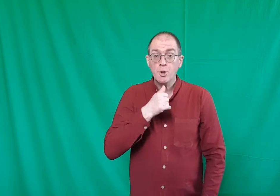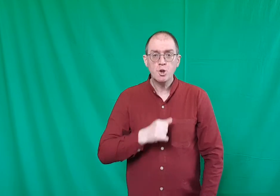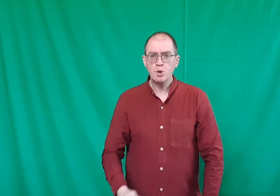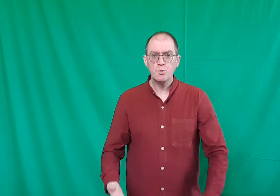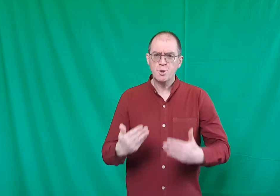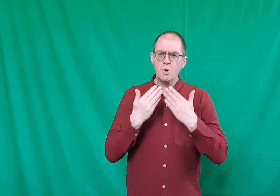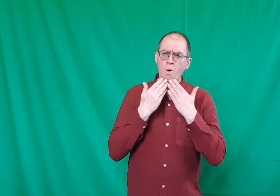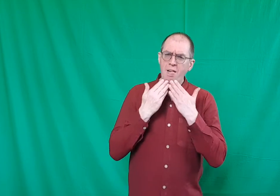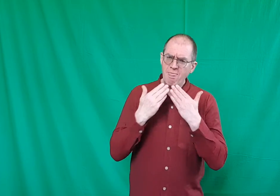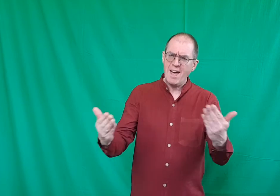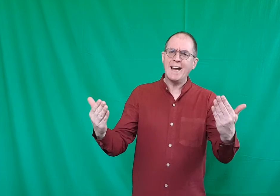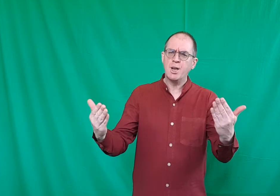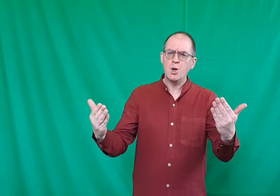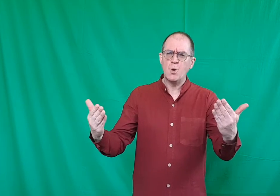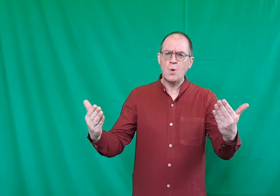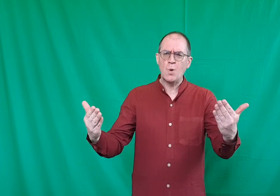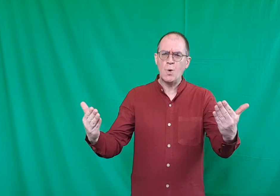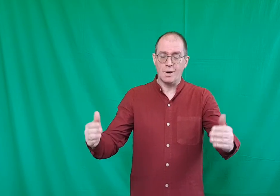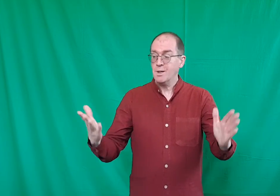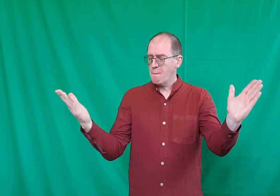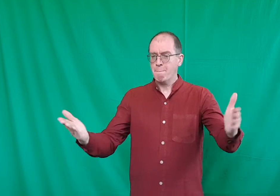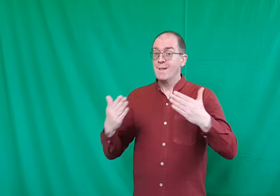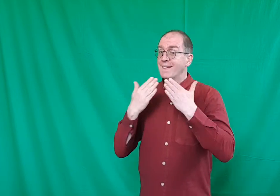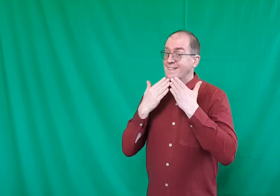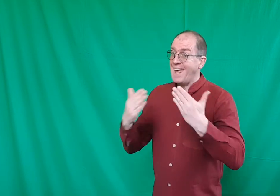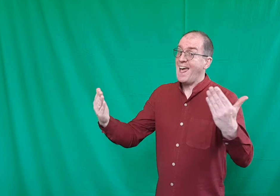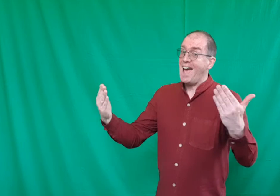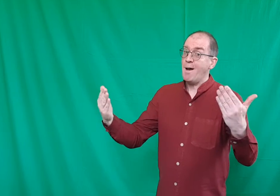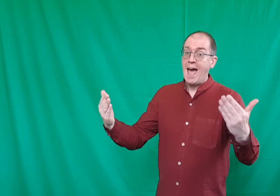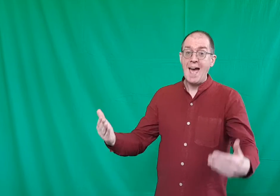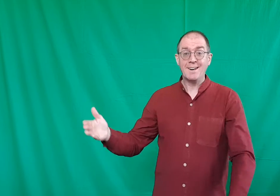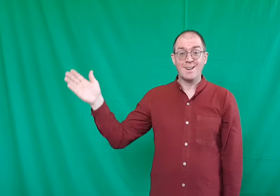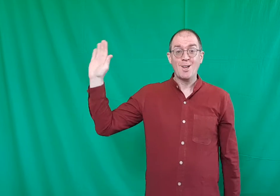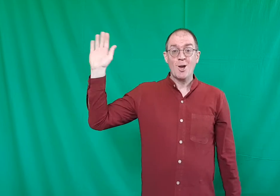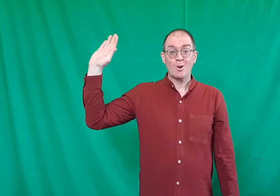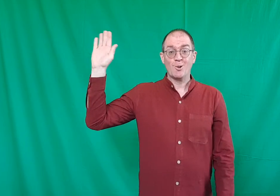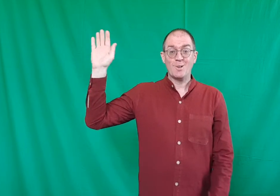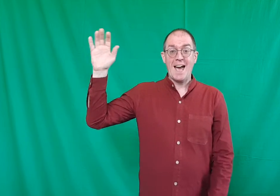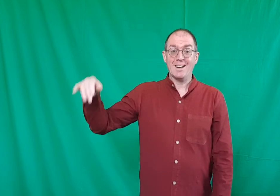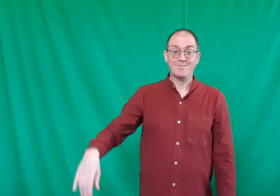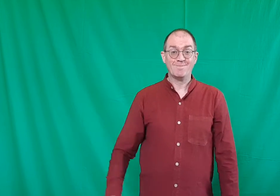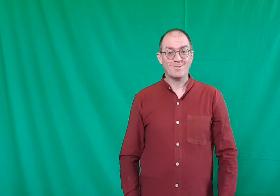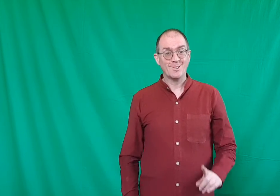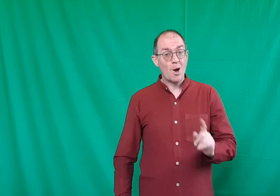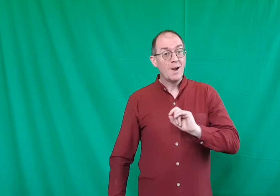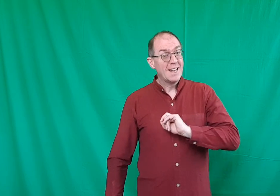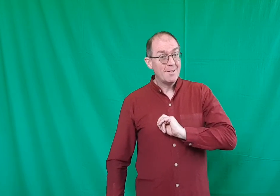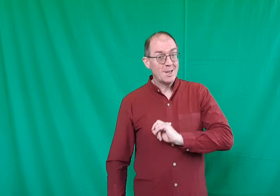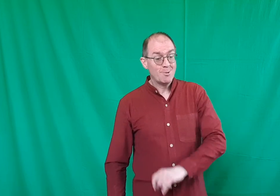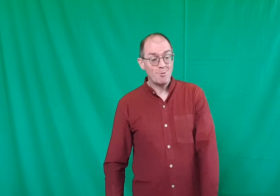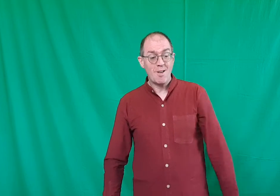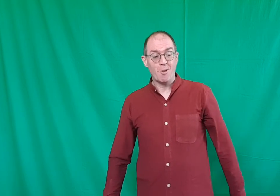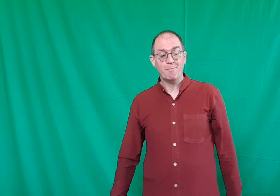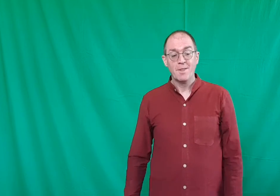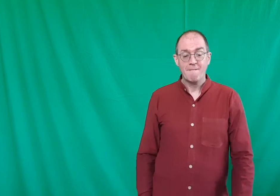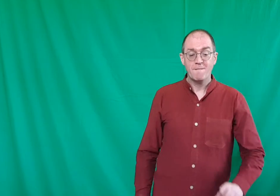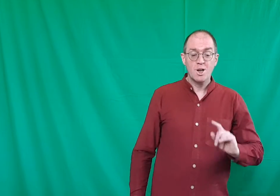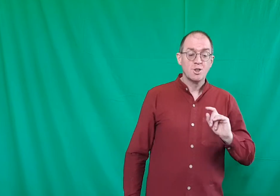want you can use two words. Thank you. Ta-da. And good night. So here it is with your thumb. Verse